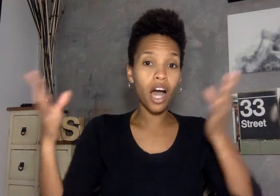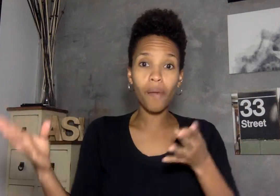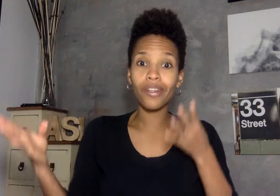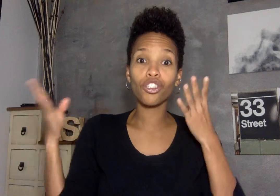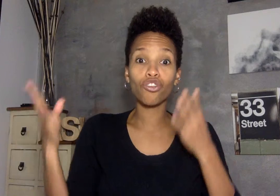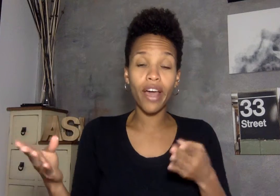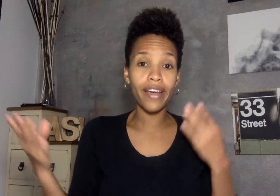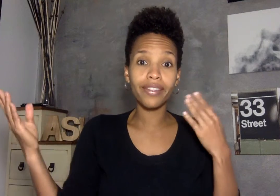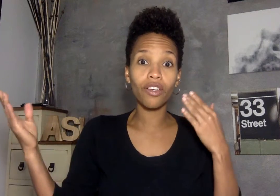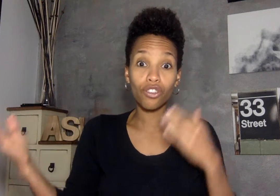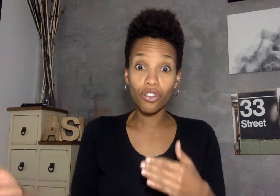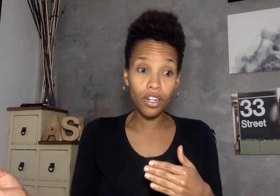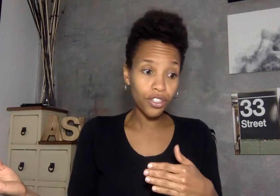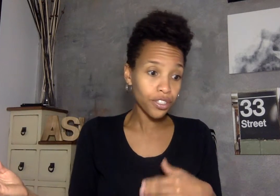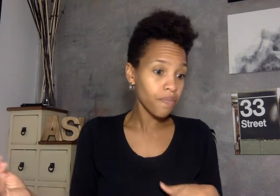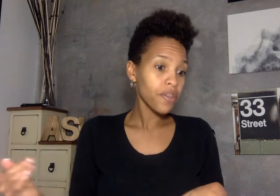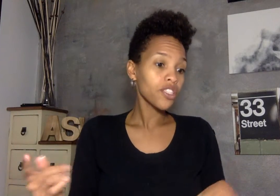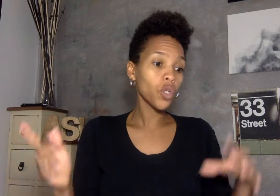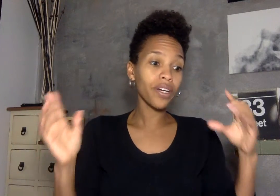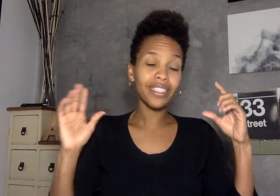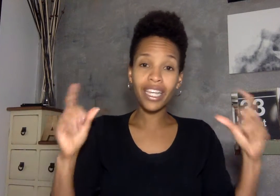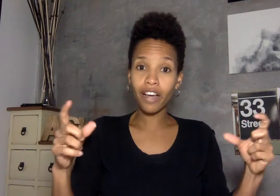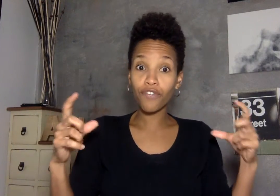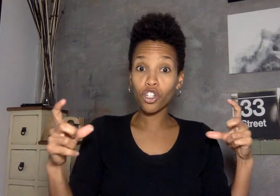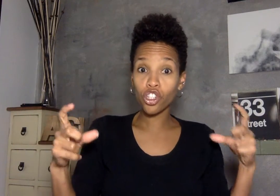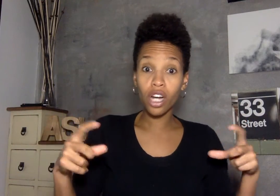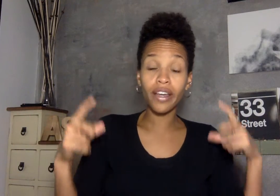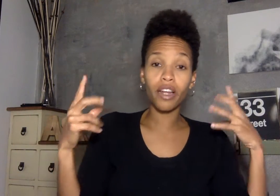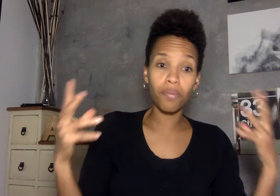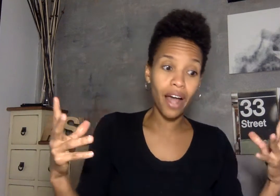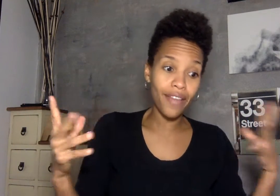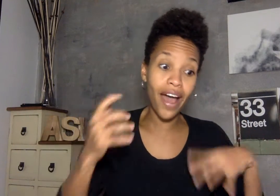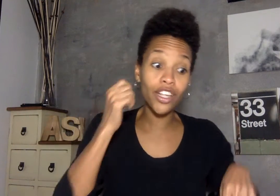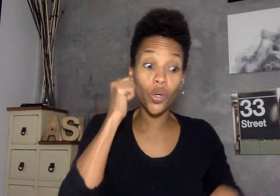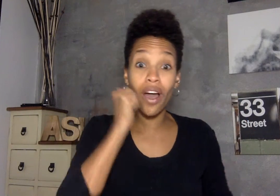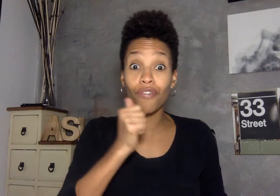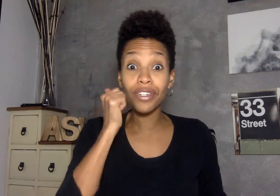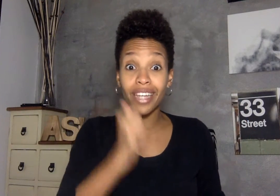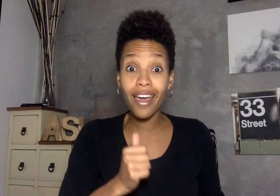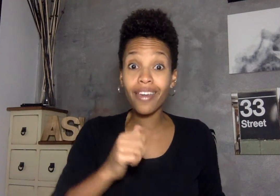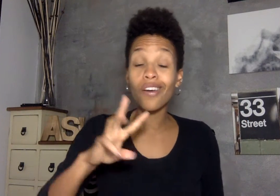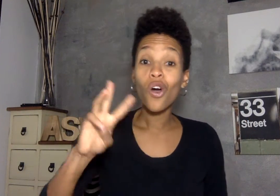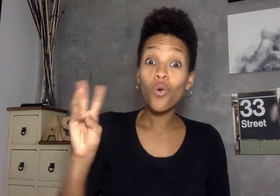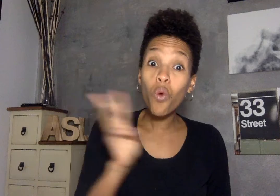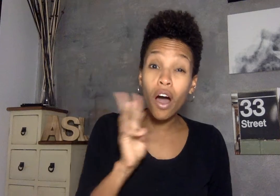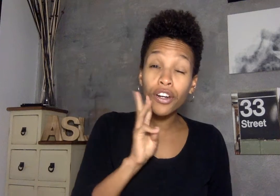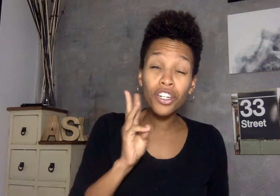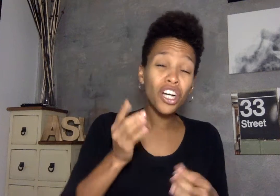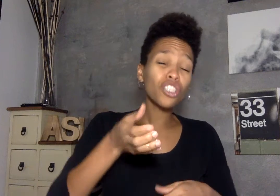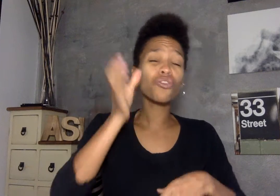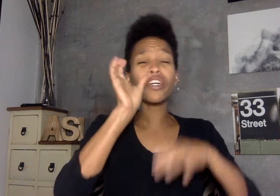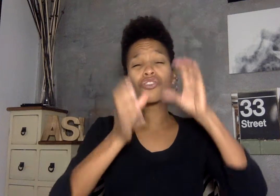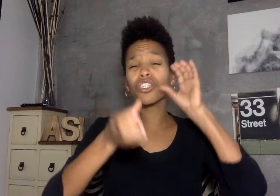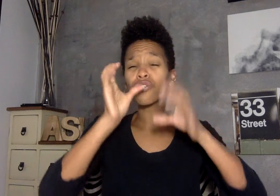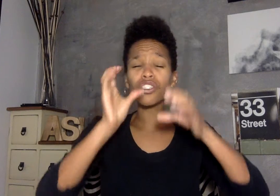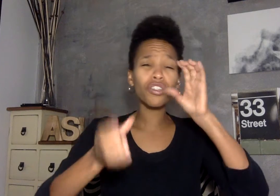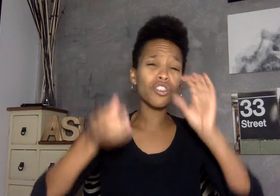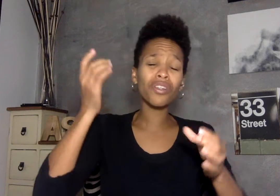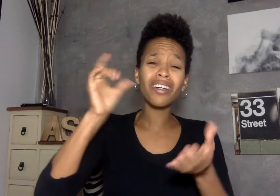comment asl structure so we're going to take that first chunk and apply that so every day water drink drink drink drink drink drink